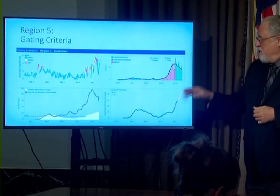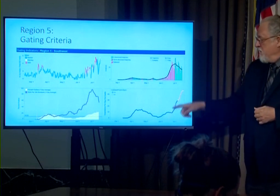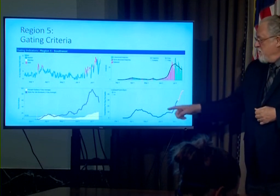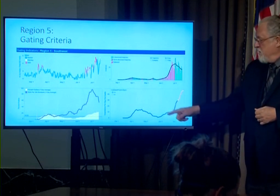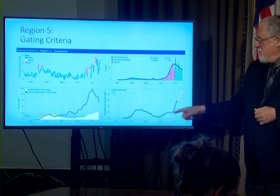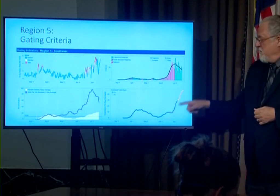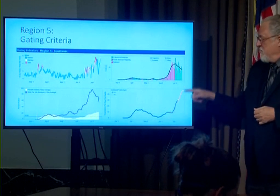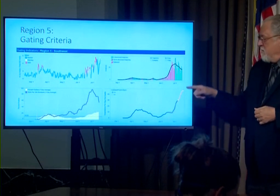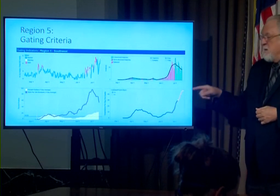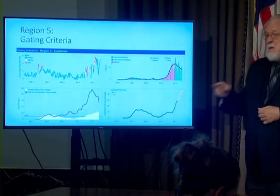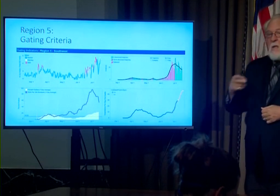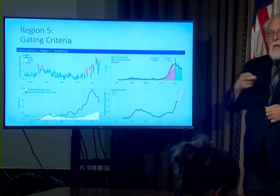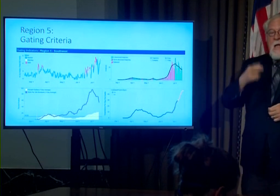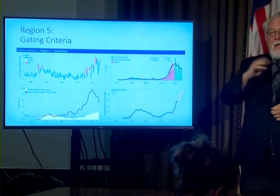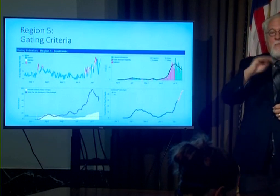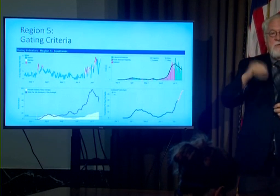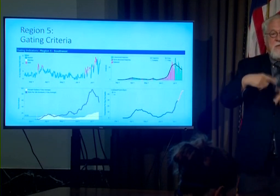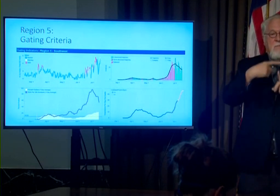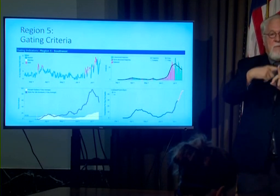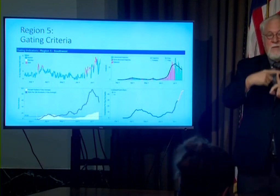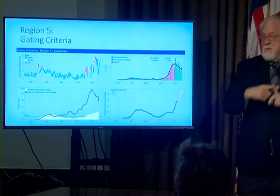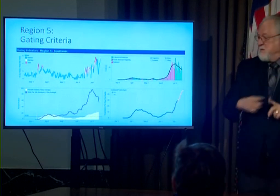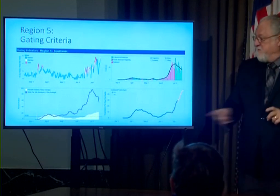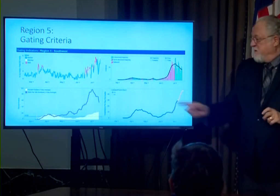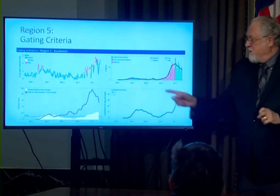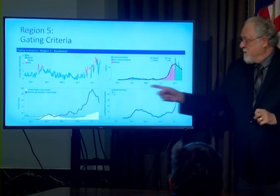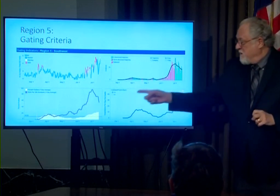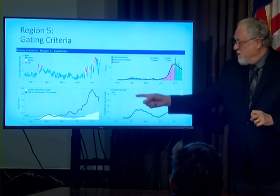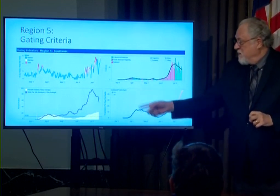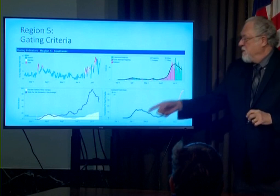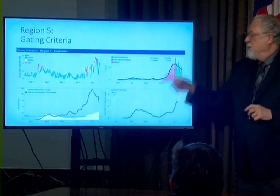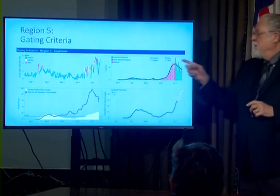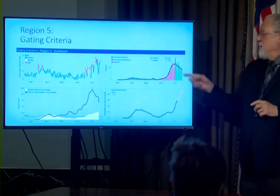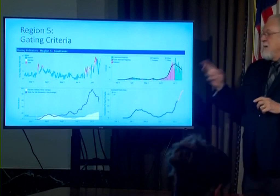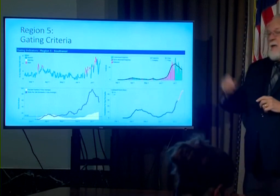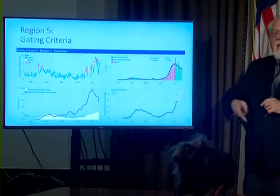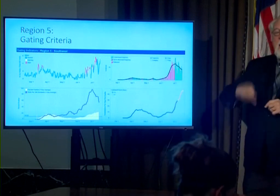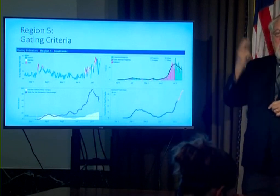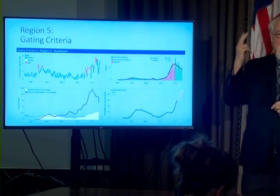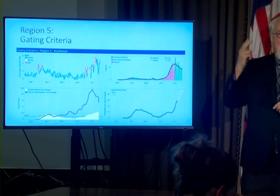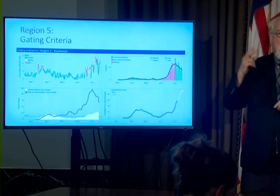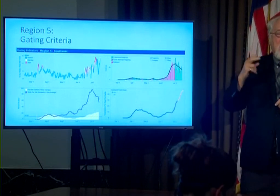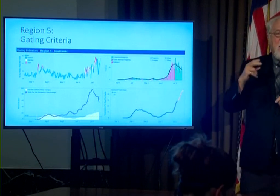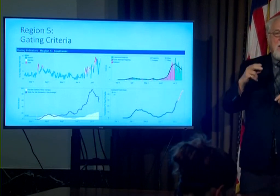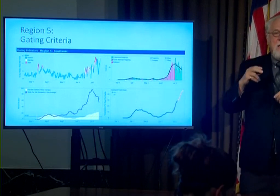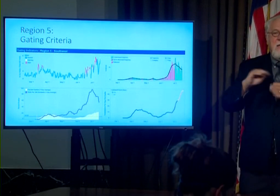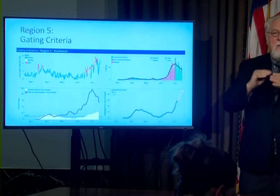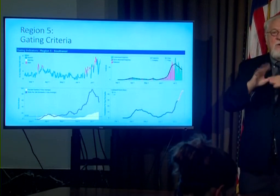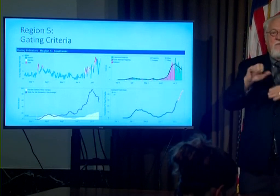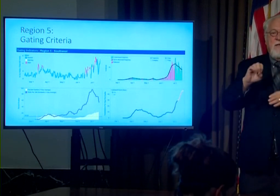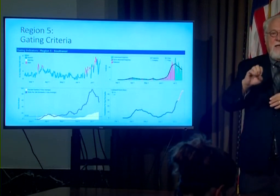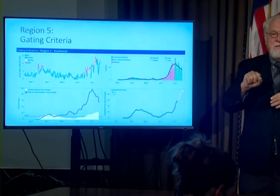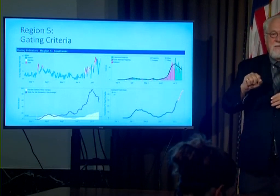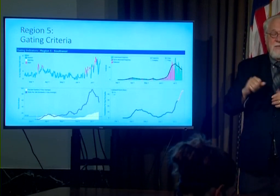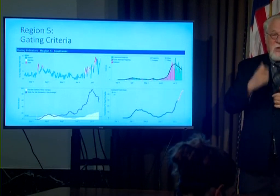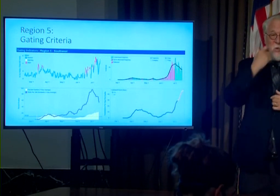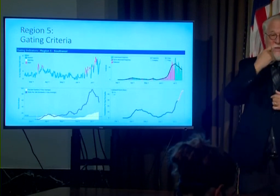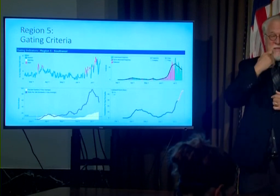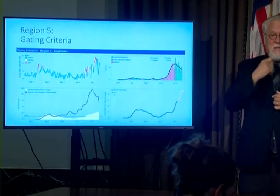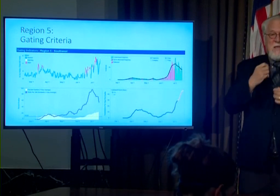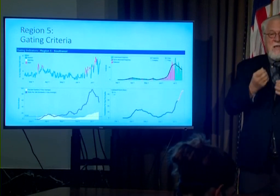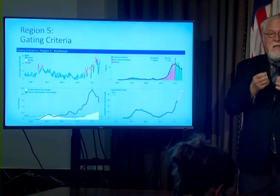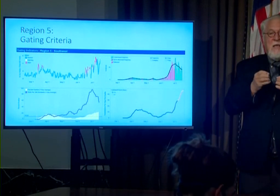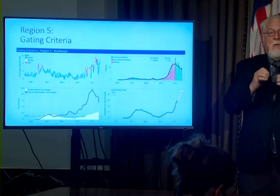level of percent positivity translating into again high a very steep spike in the number of cases more recently sort of